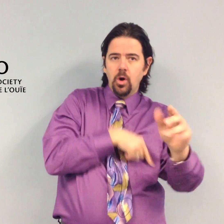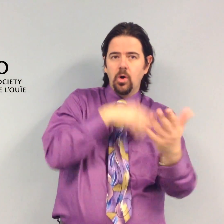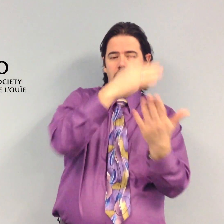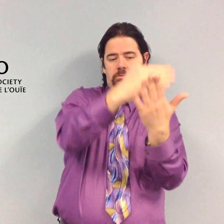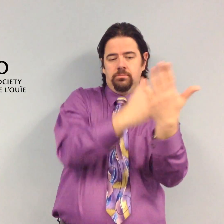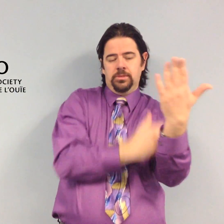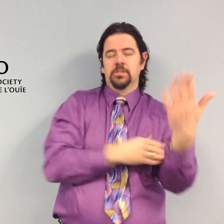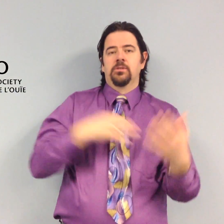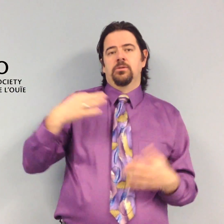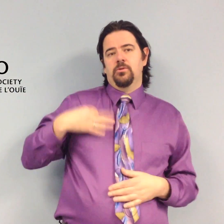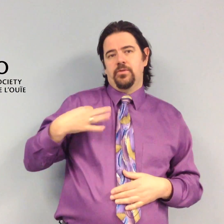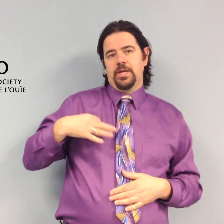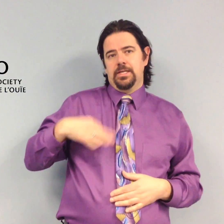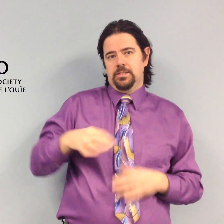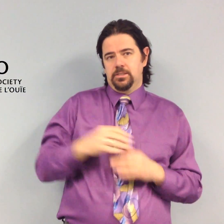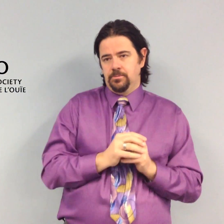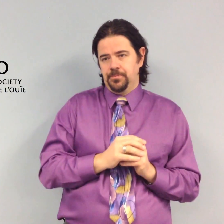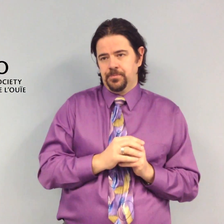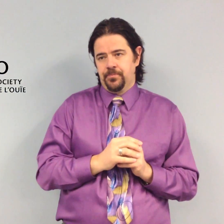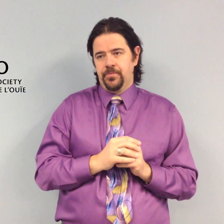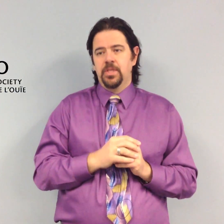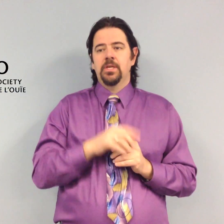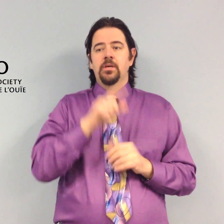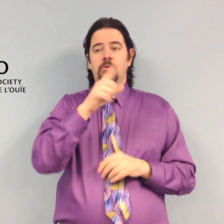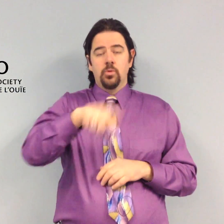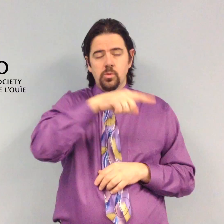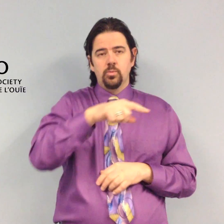The top candidates were selected from a long list of applicants.